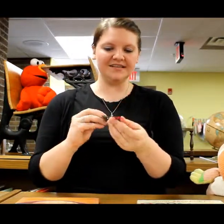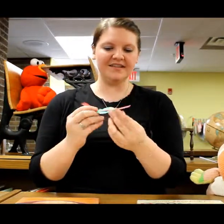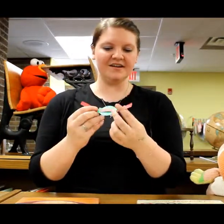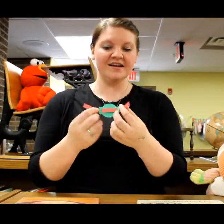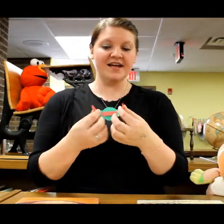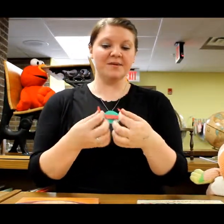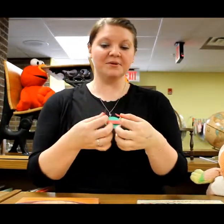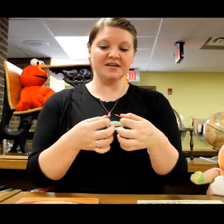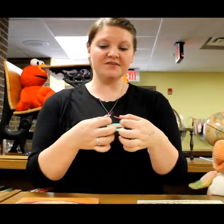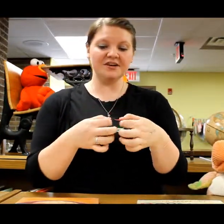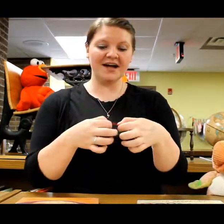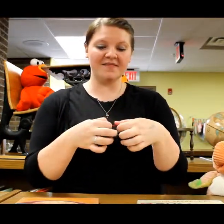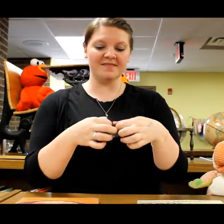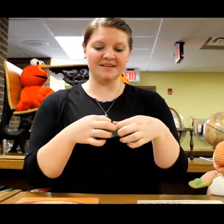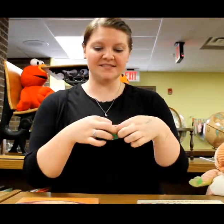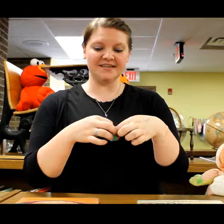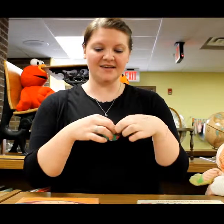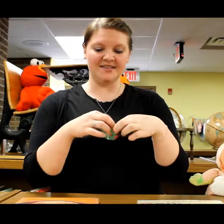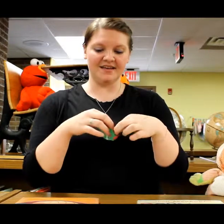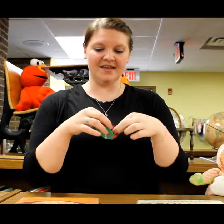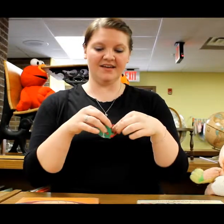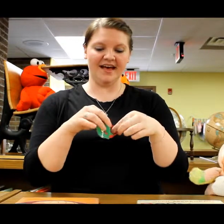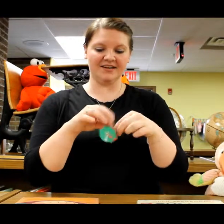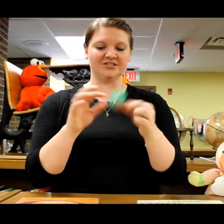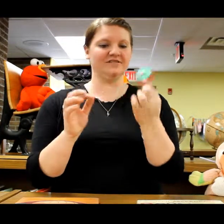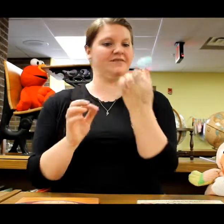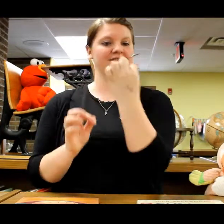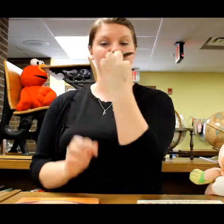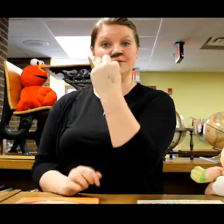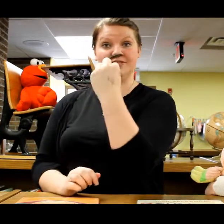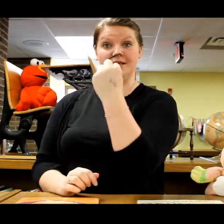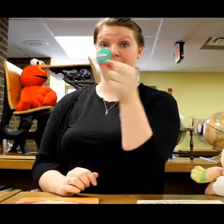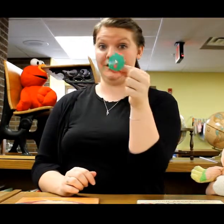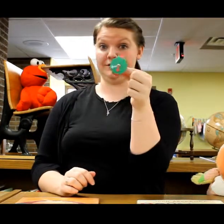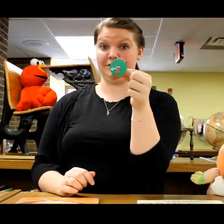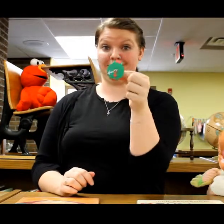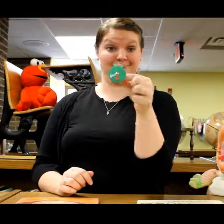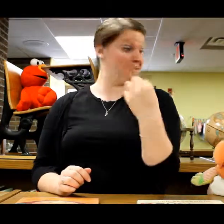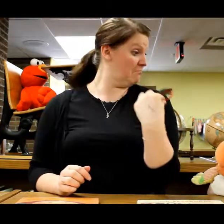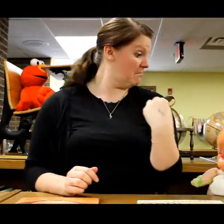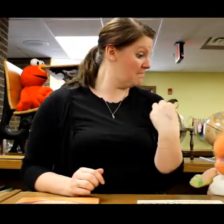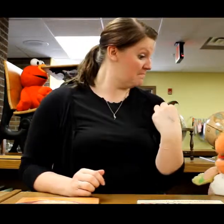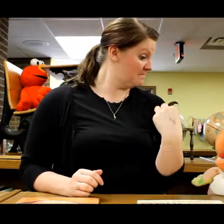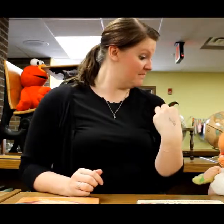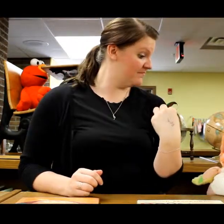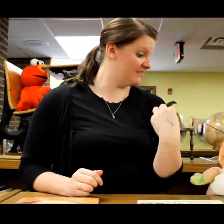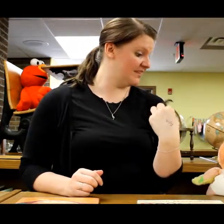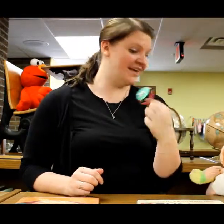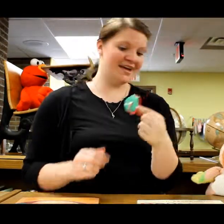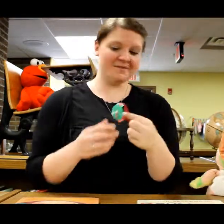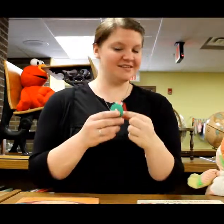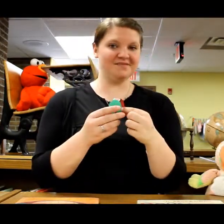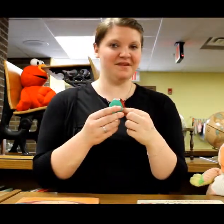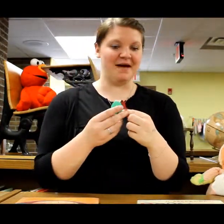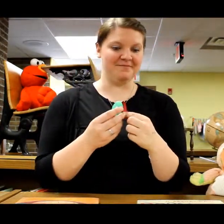together and believe it or not, this tiny thing actually fits most of their wrists. Ah, because you have little kids. Yeah, but it doesn't fit mine.